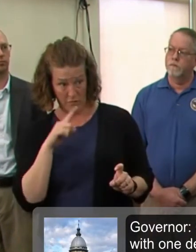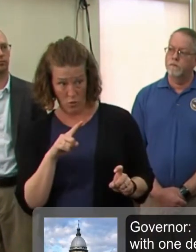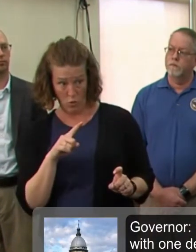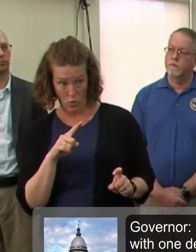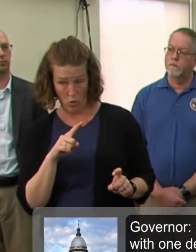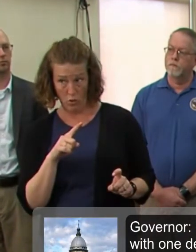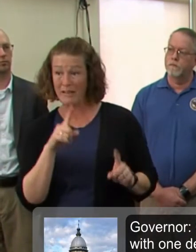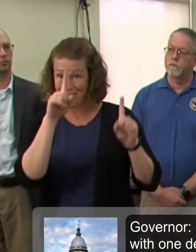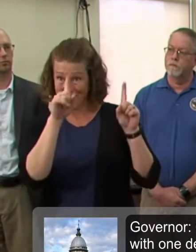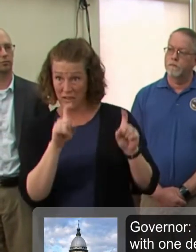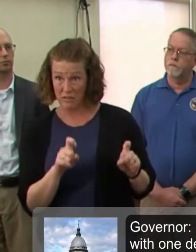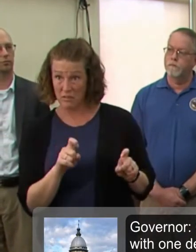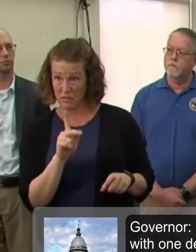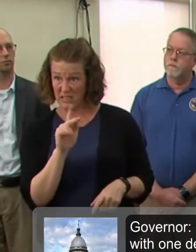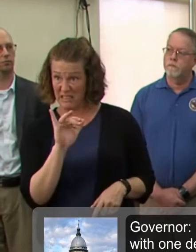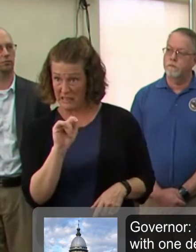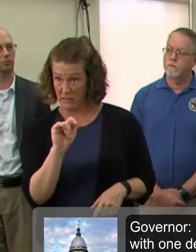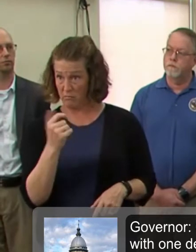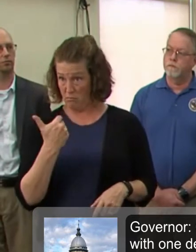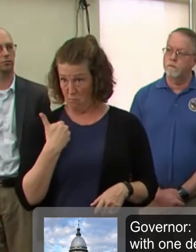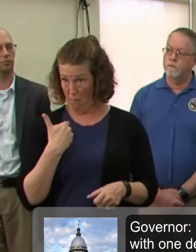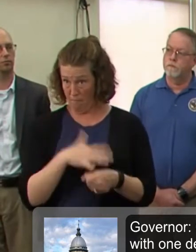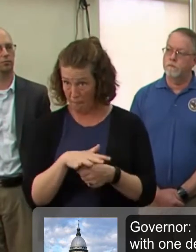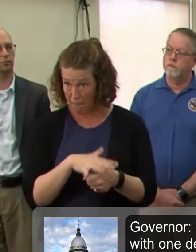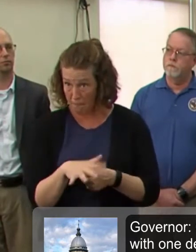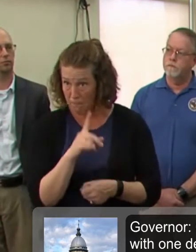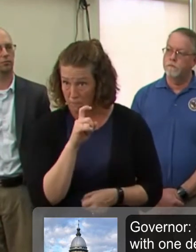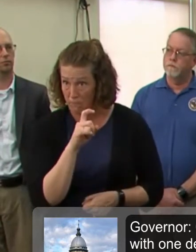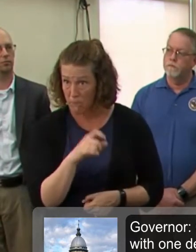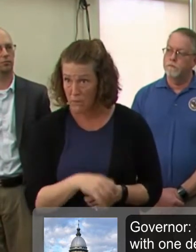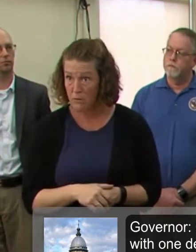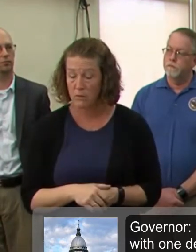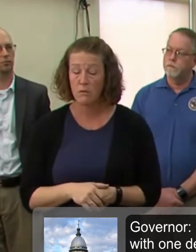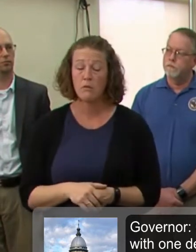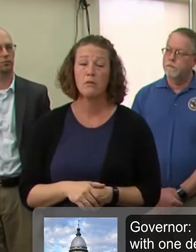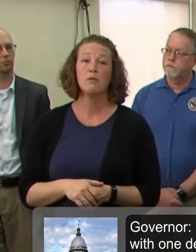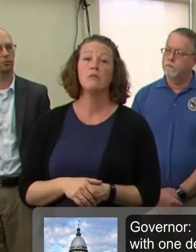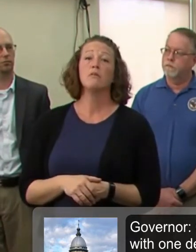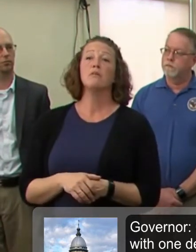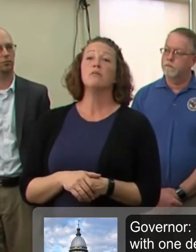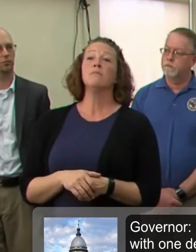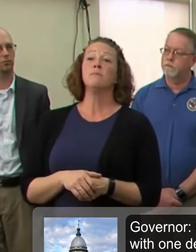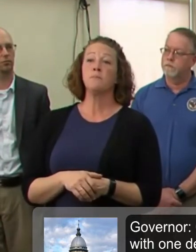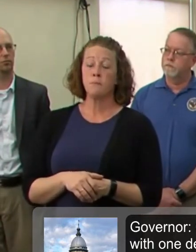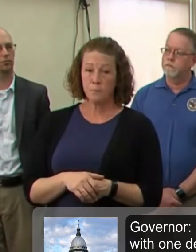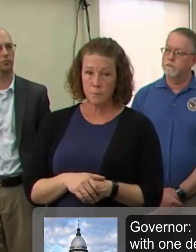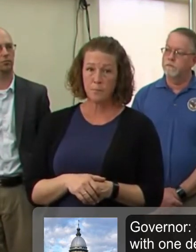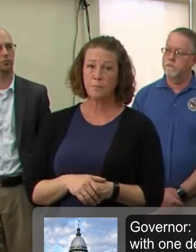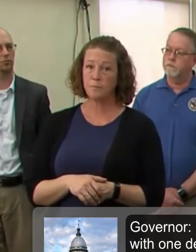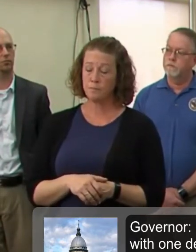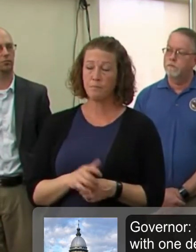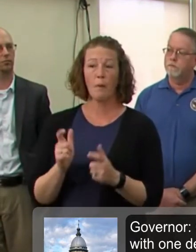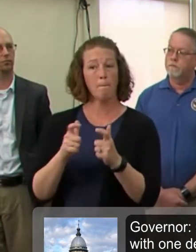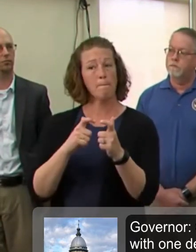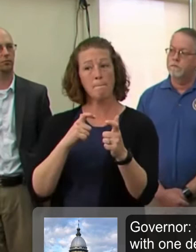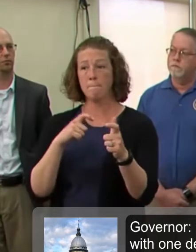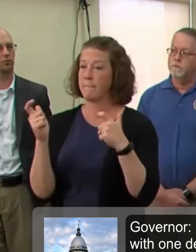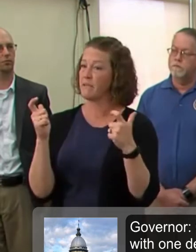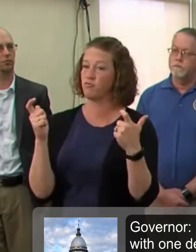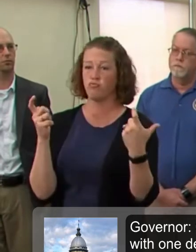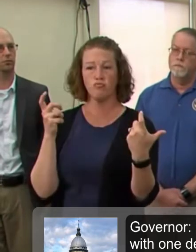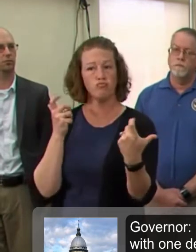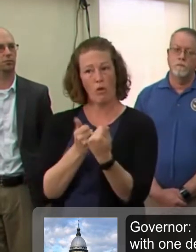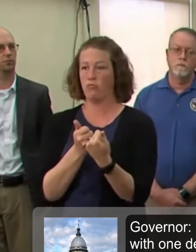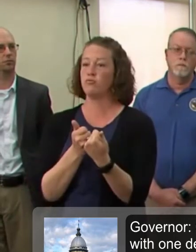enough, I'm sorry. Testing kits. Testing kits. thank you. so, uh, this is, uh, one of the biggest challenges we've faced, frankly. I,